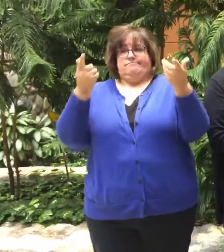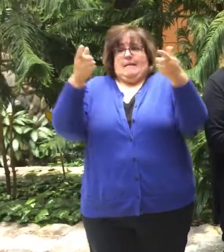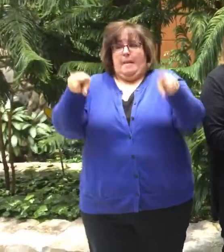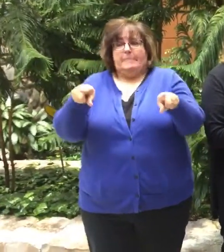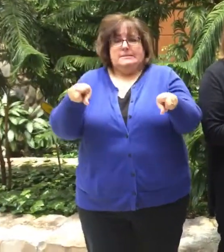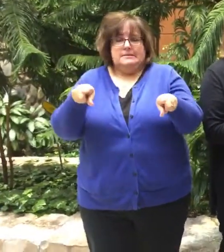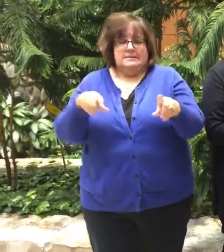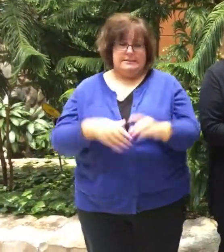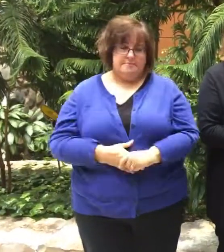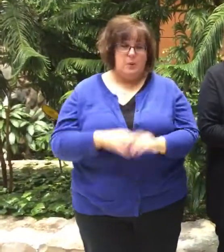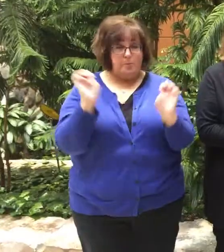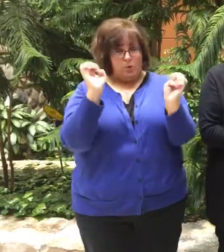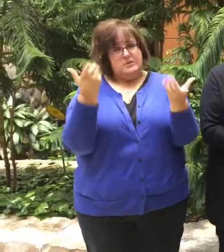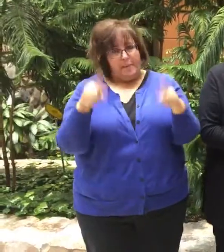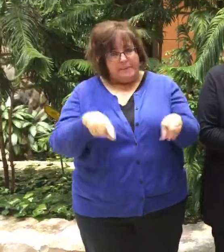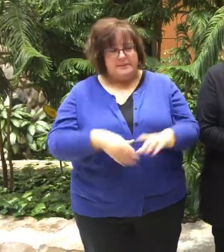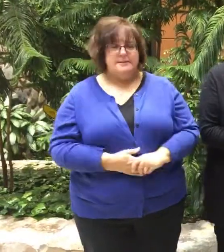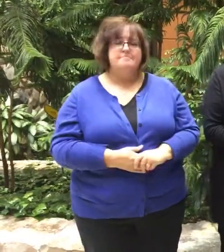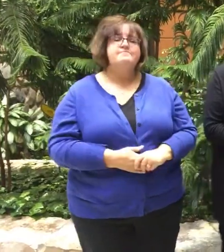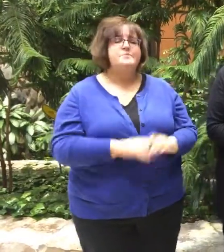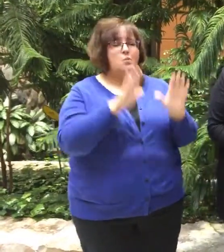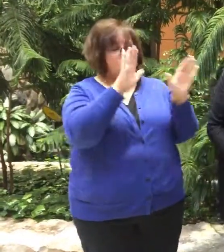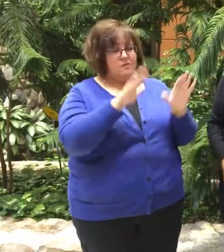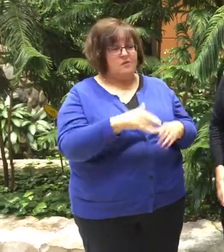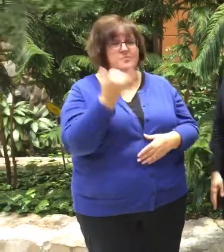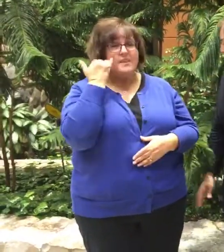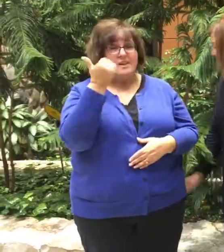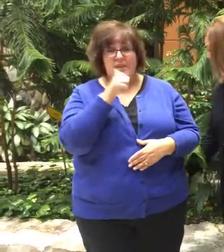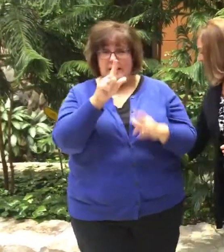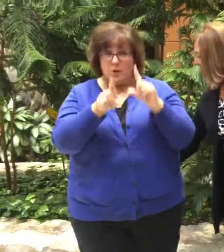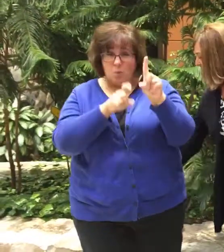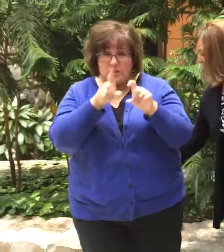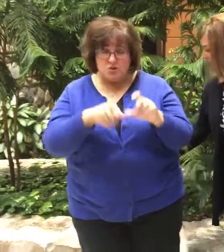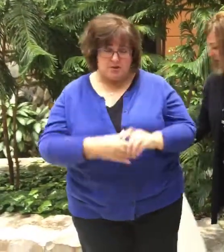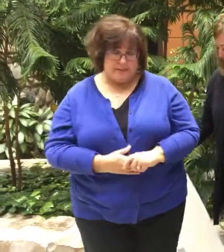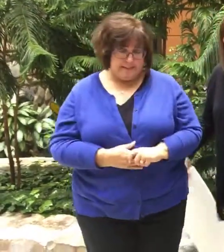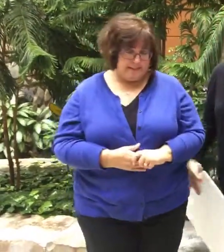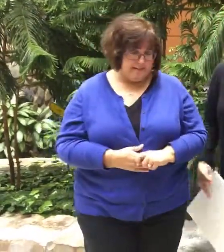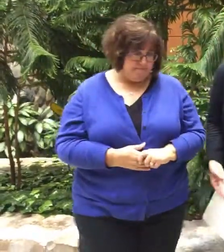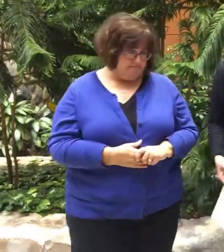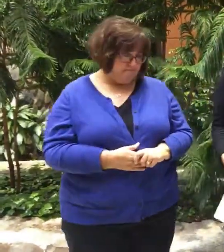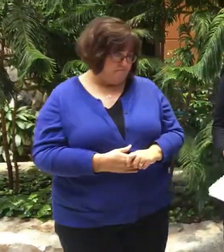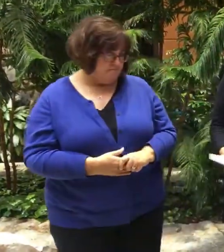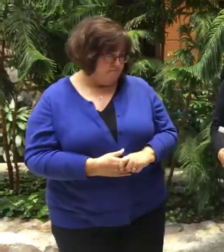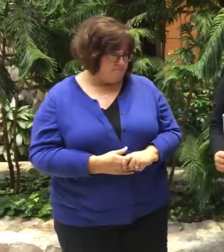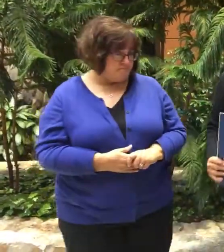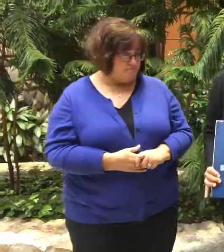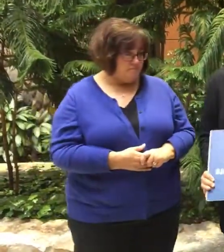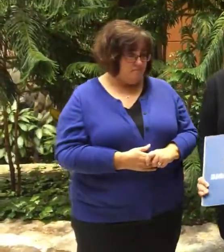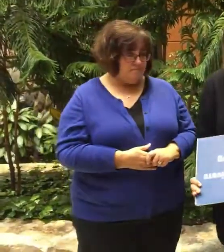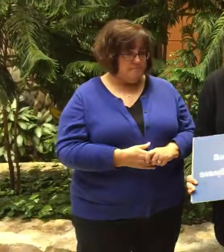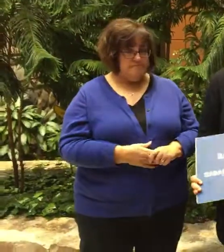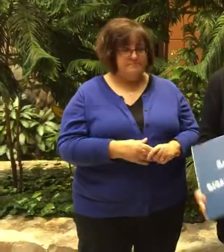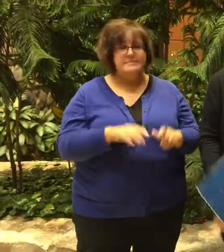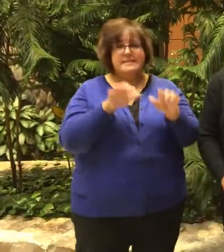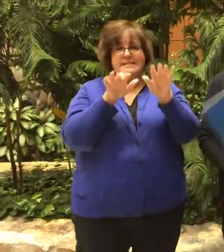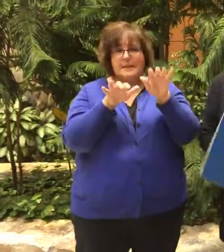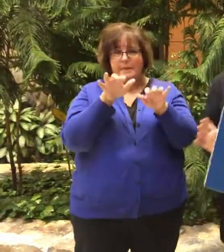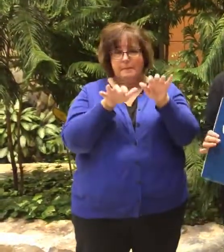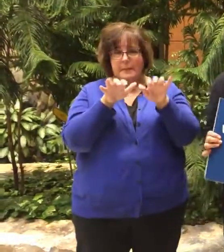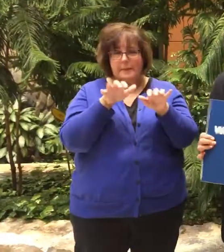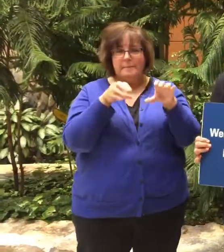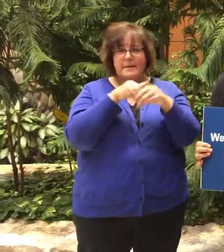an emergency. Wonderful. Well, if you have questions, you can always type them in